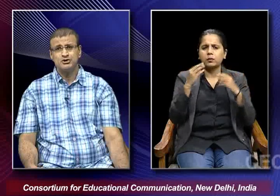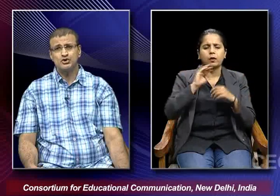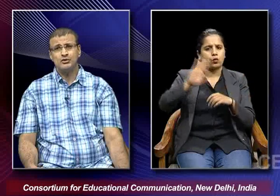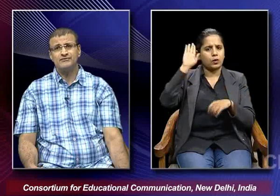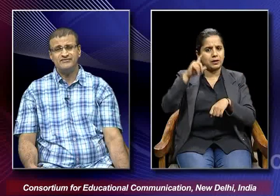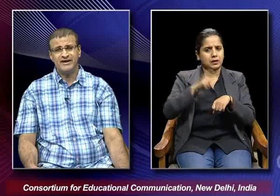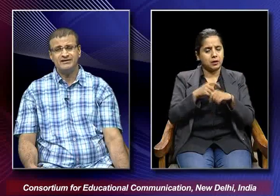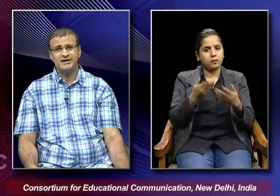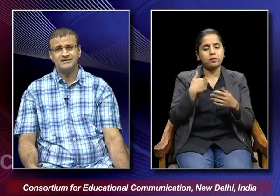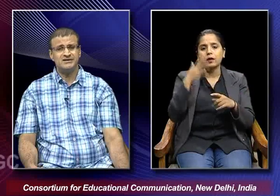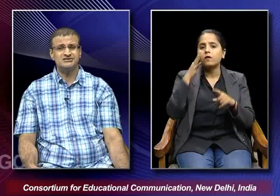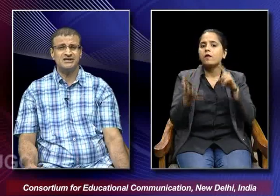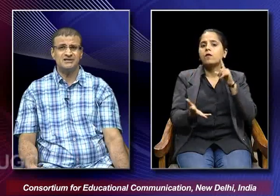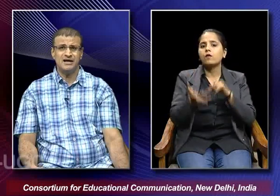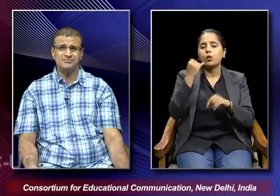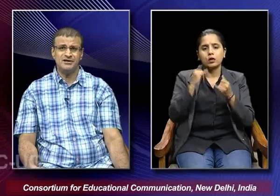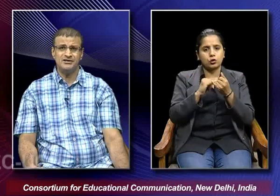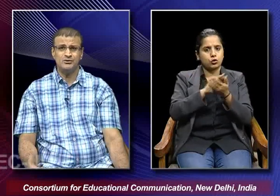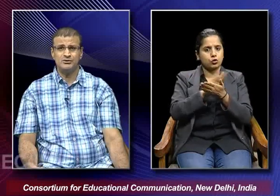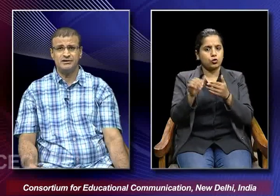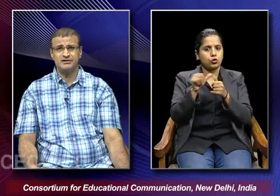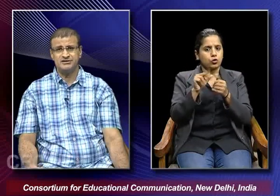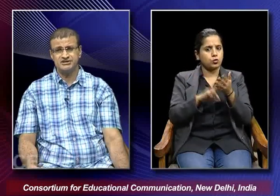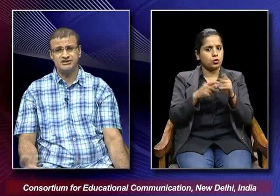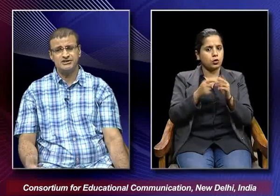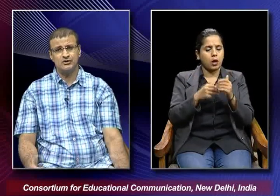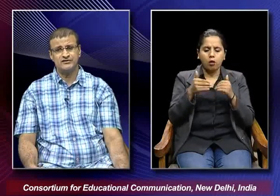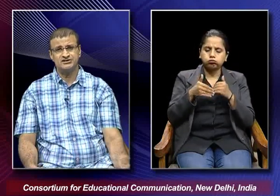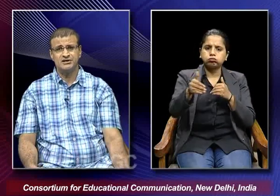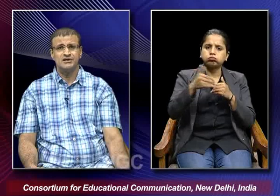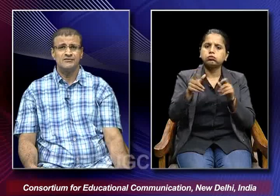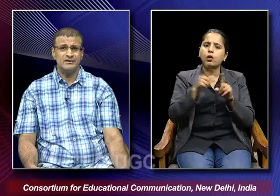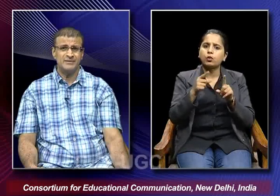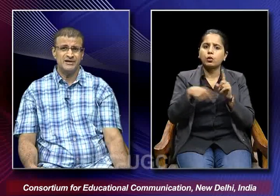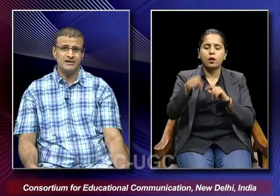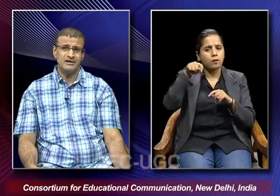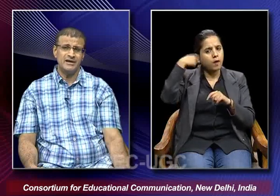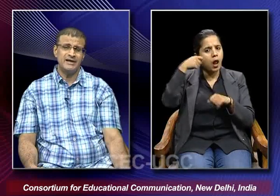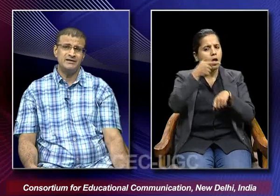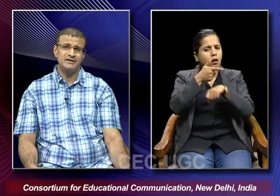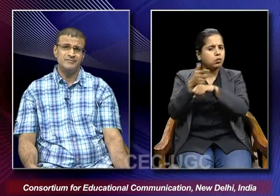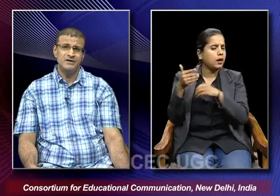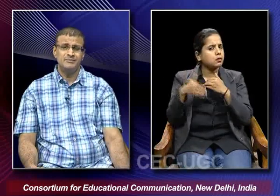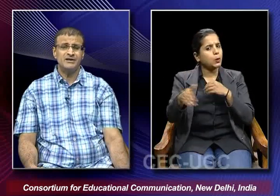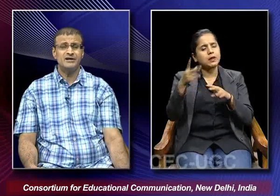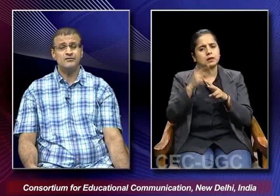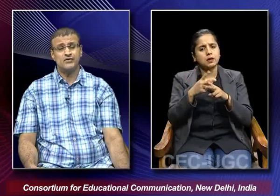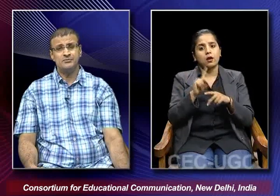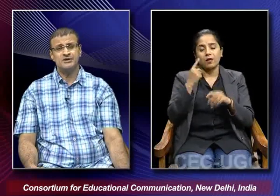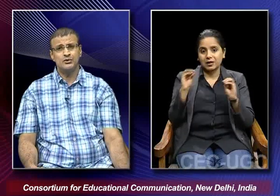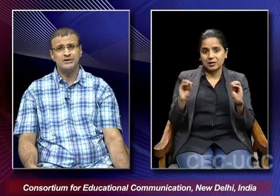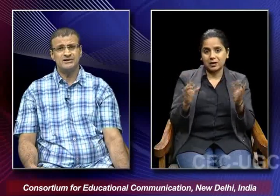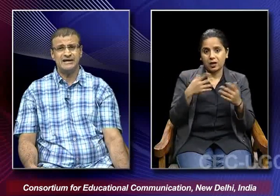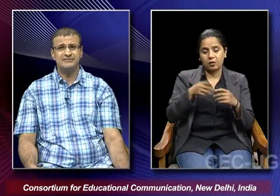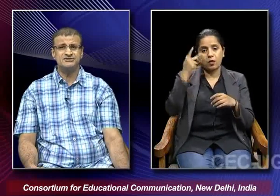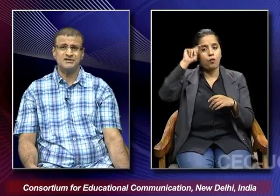so we find that shantaram continued in the journey of his filmmaking and beginning from